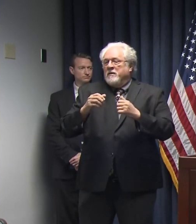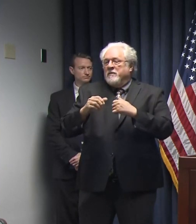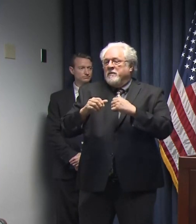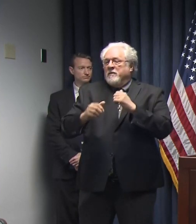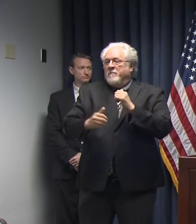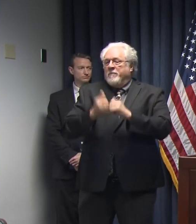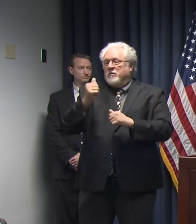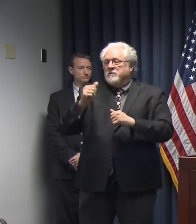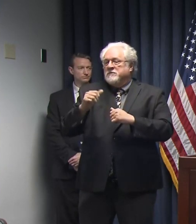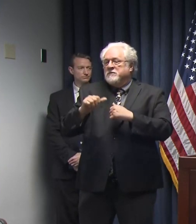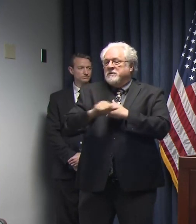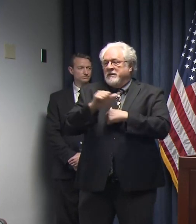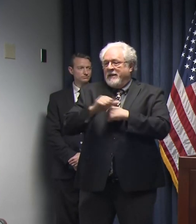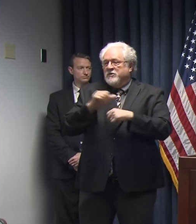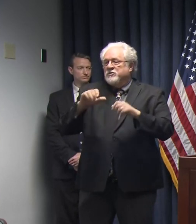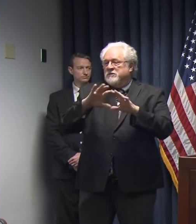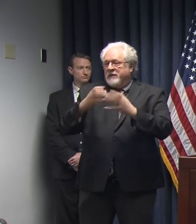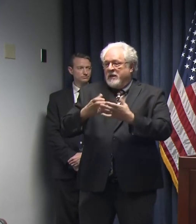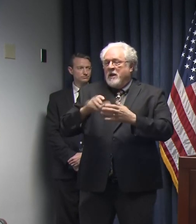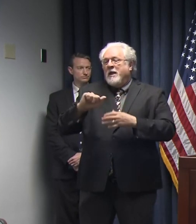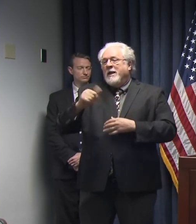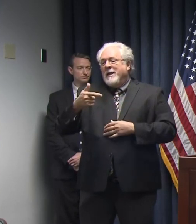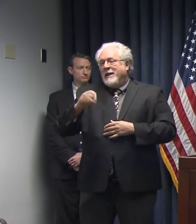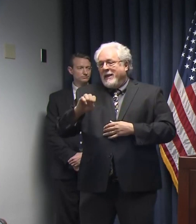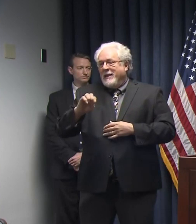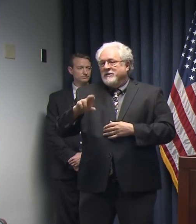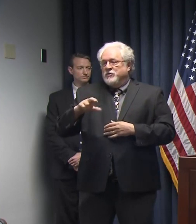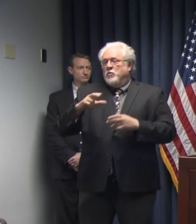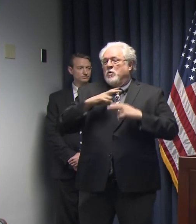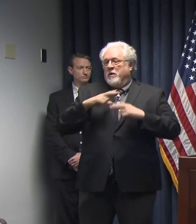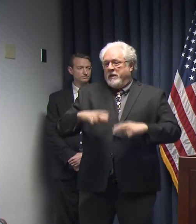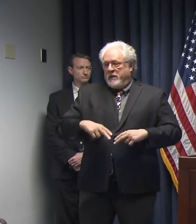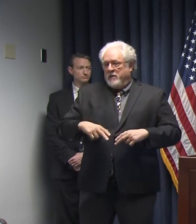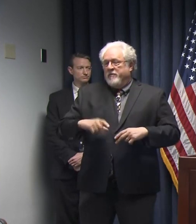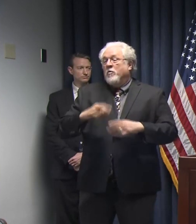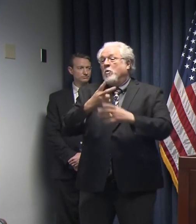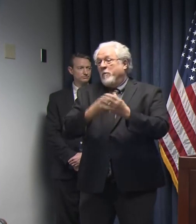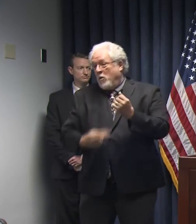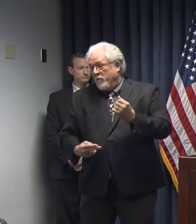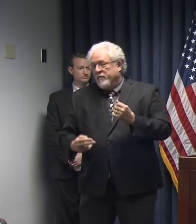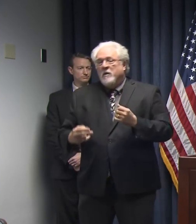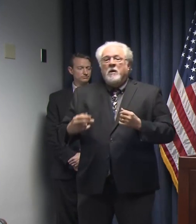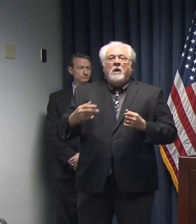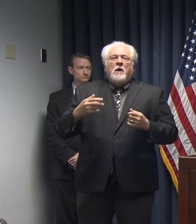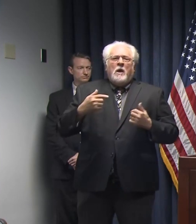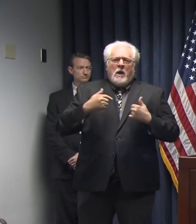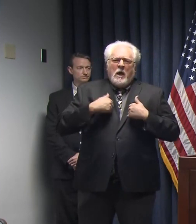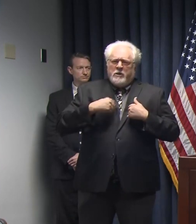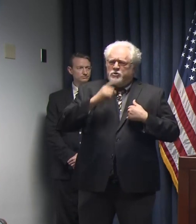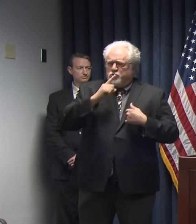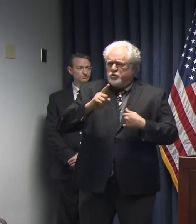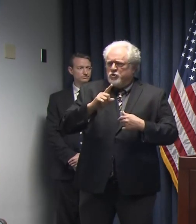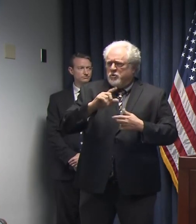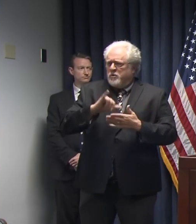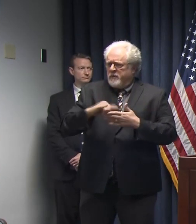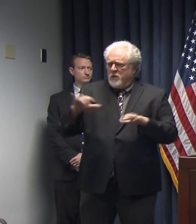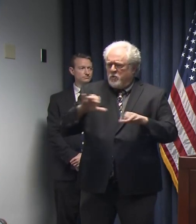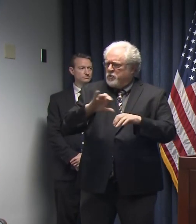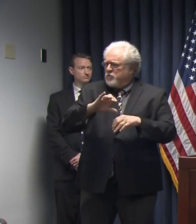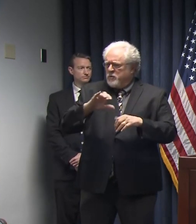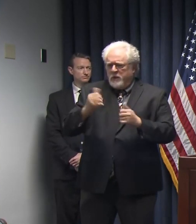either because of age or chronic health condition or both. And so I can assure you that we're doing everything